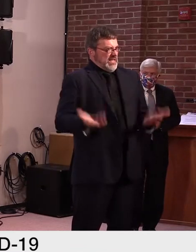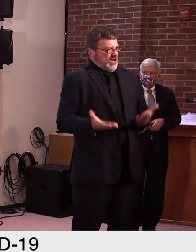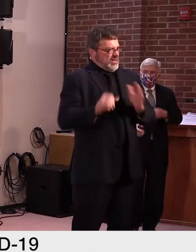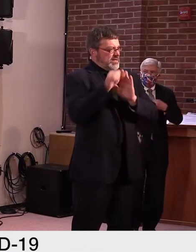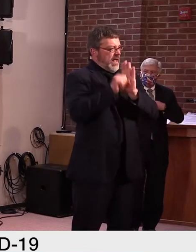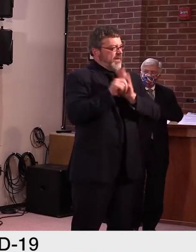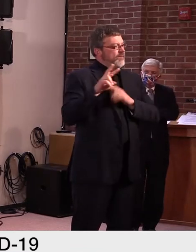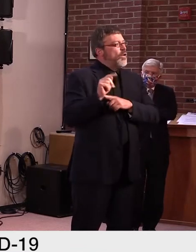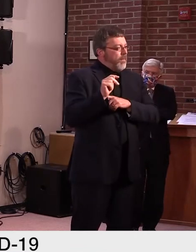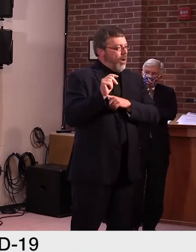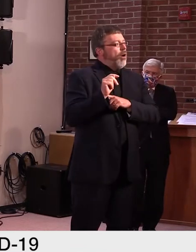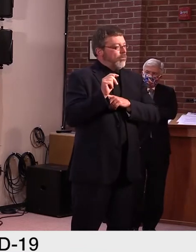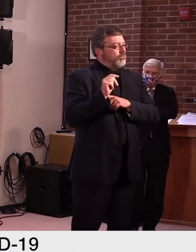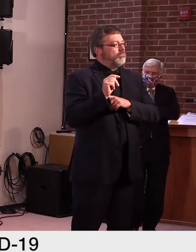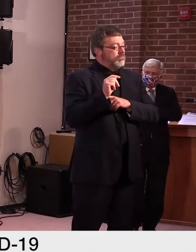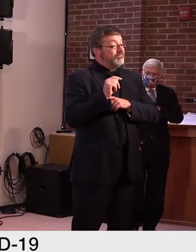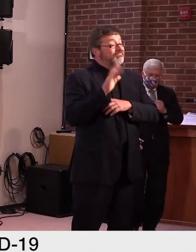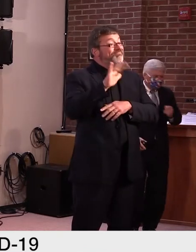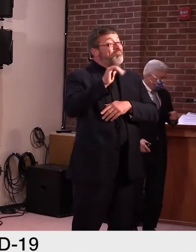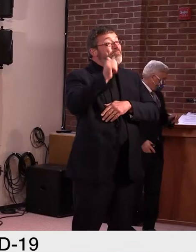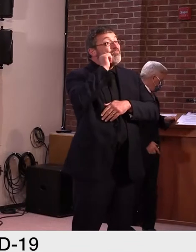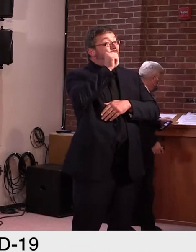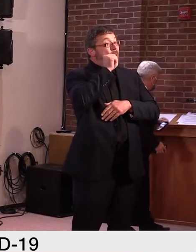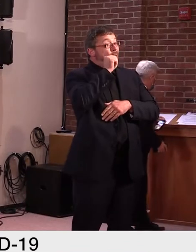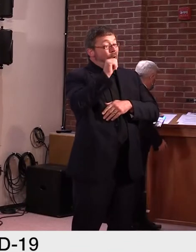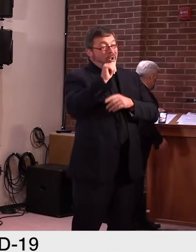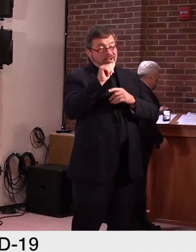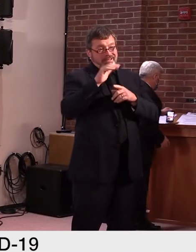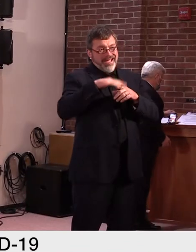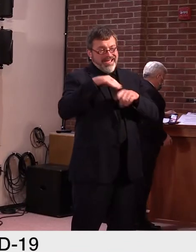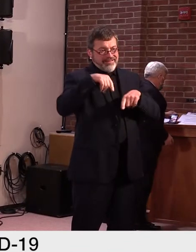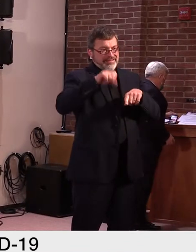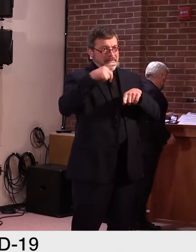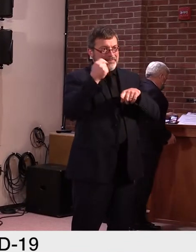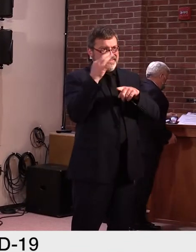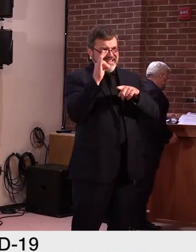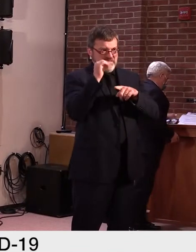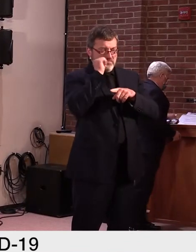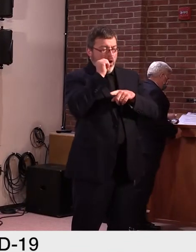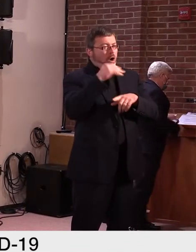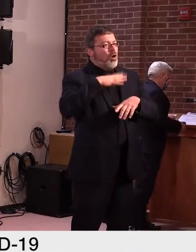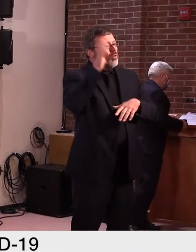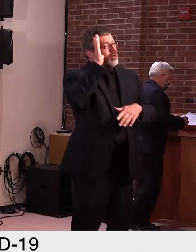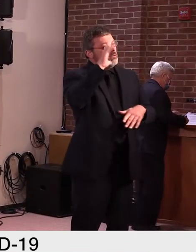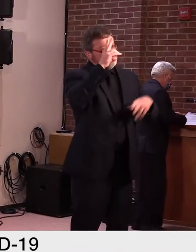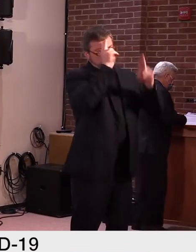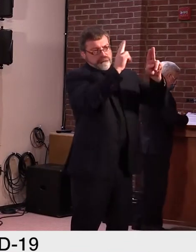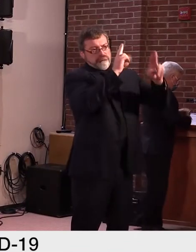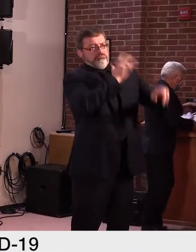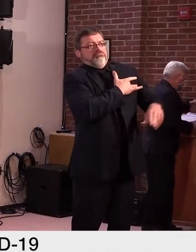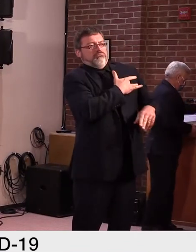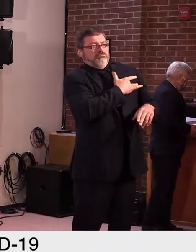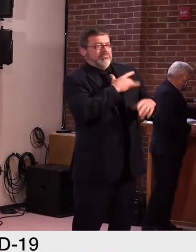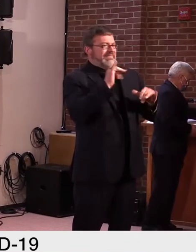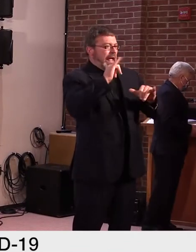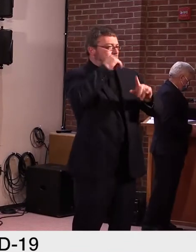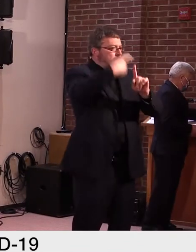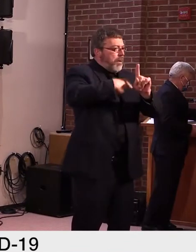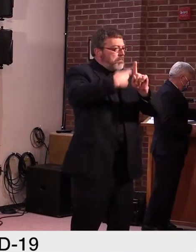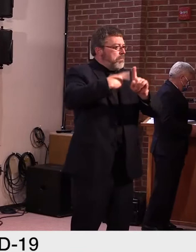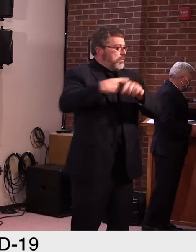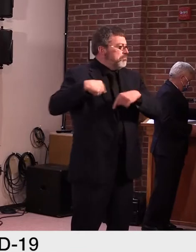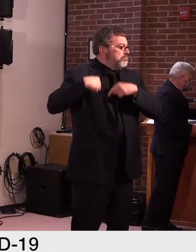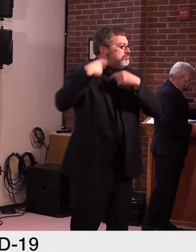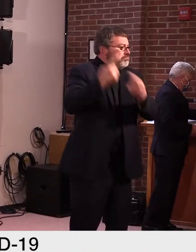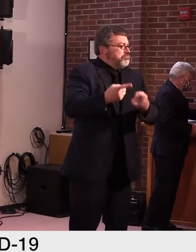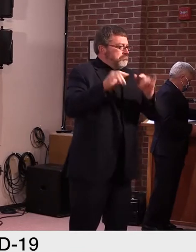since April. Again, I only say this as a reminder of why we've taken the steps we have and why we've